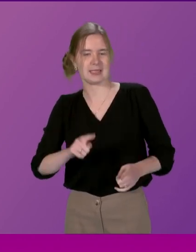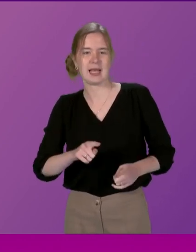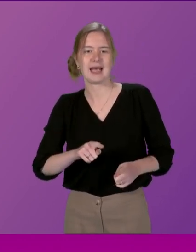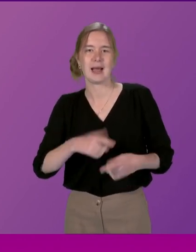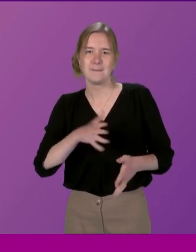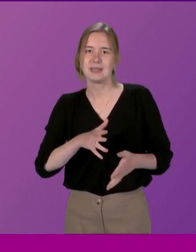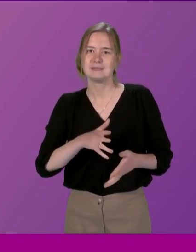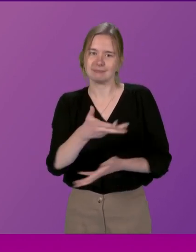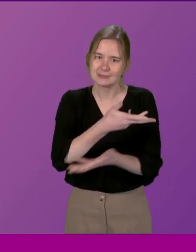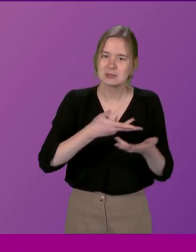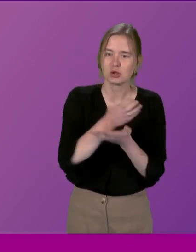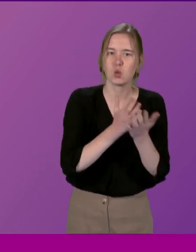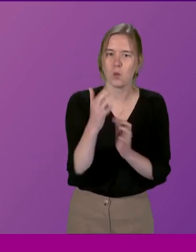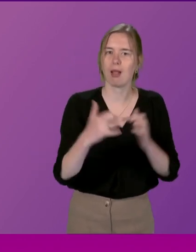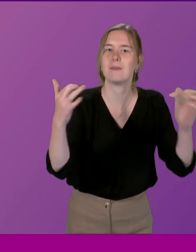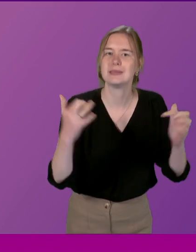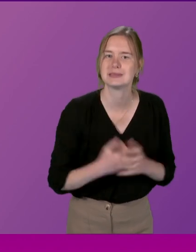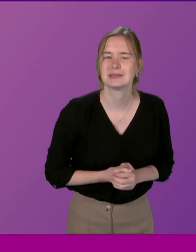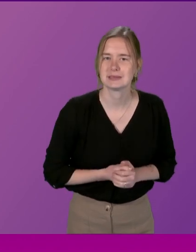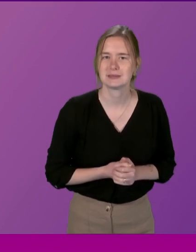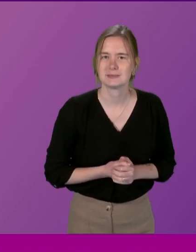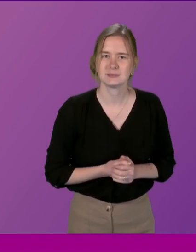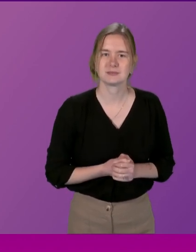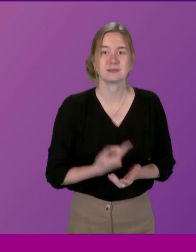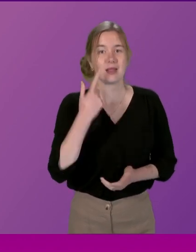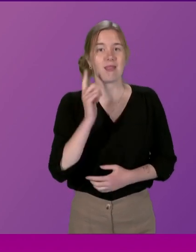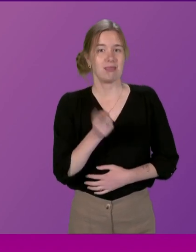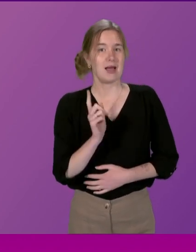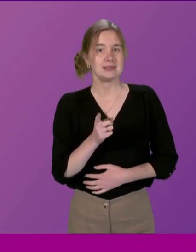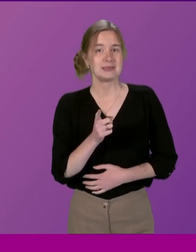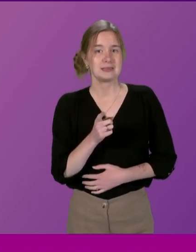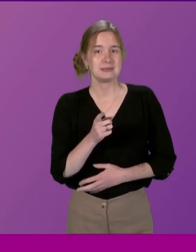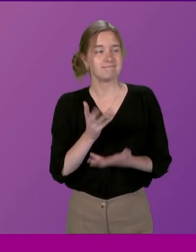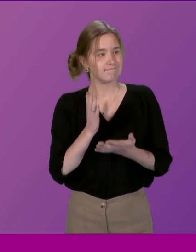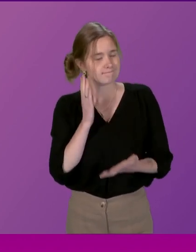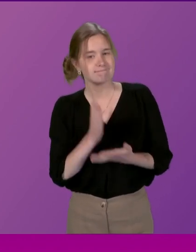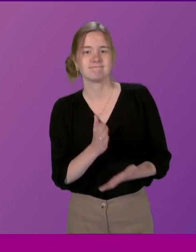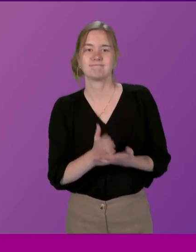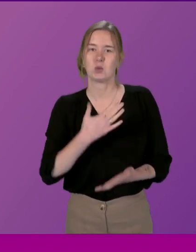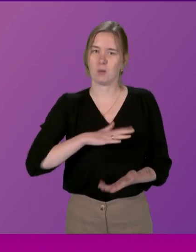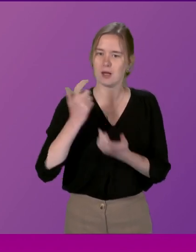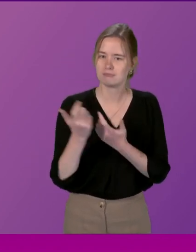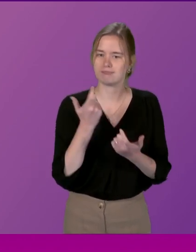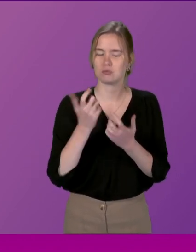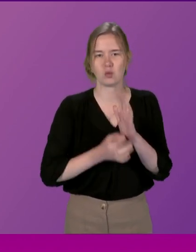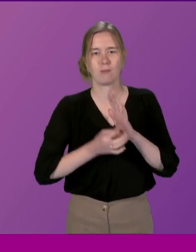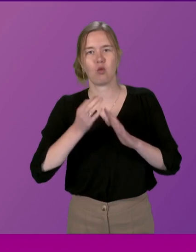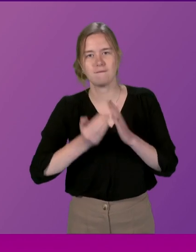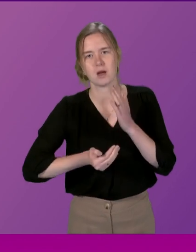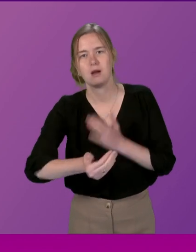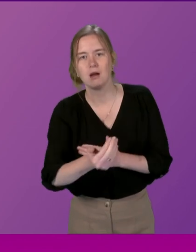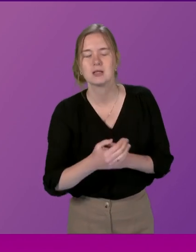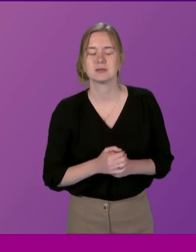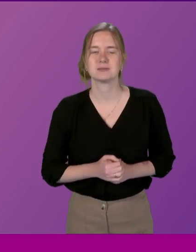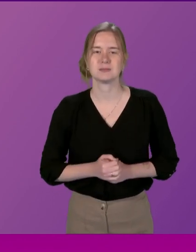Is actually being talked about in the floor of this chamber And I think that is exactly what we are looking to do when we do